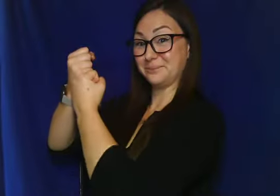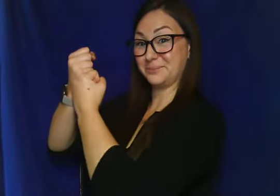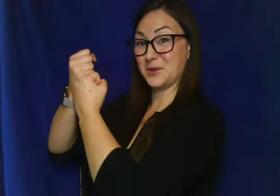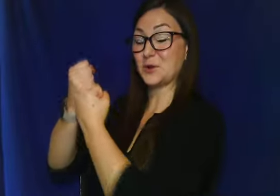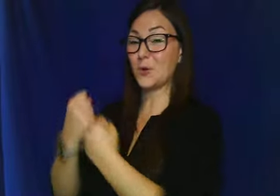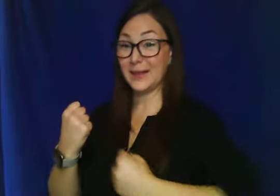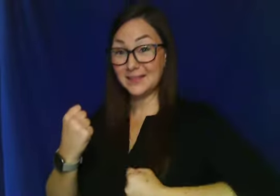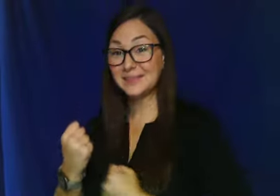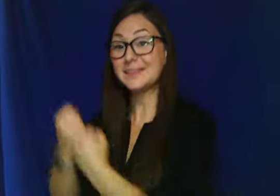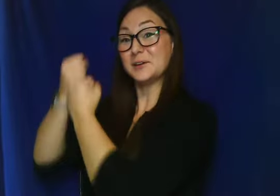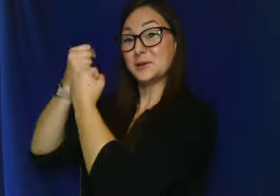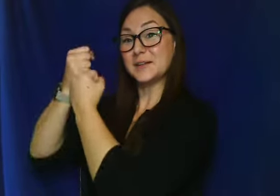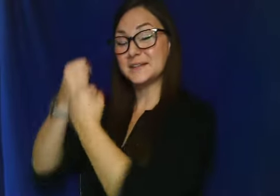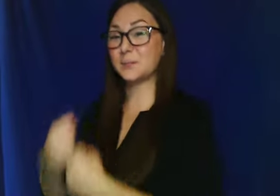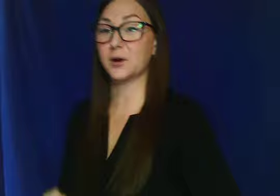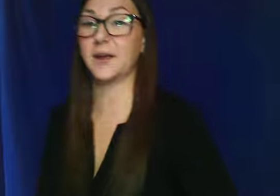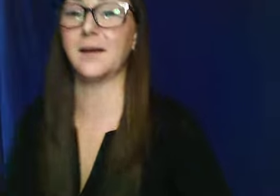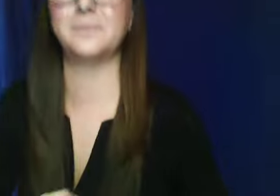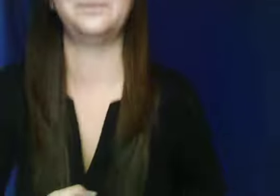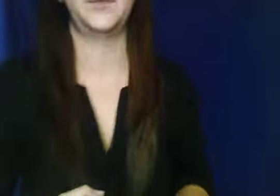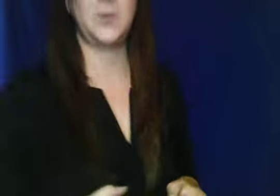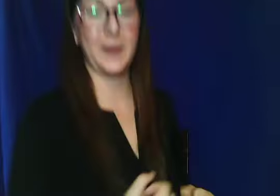You're quite literally supporting it. Okay?